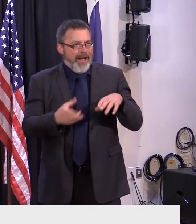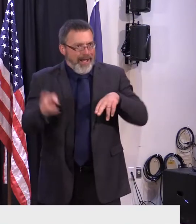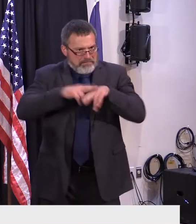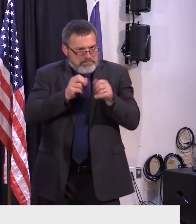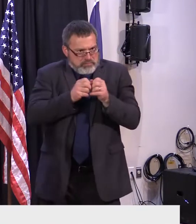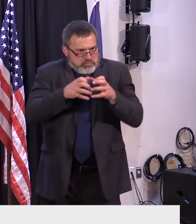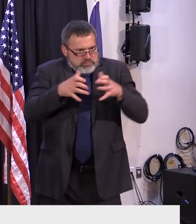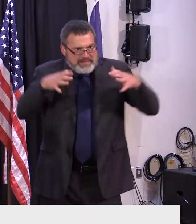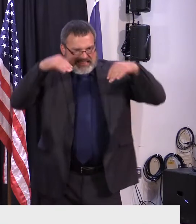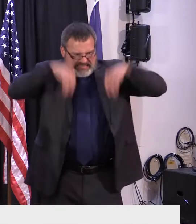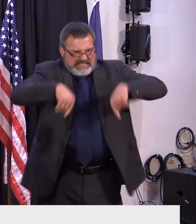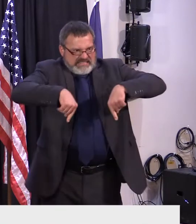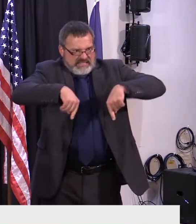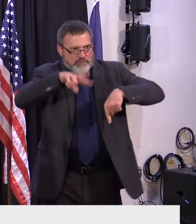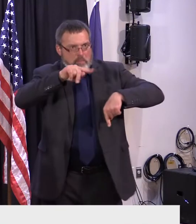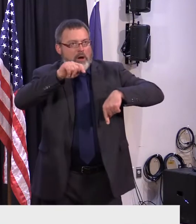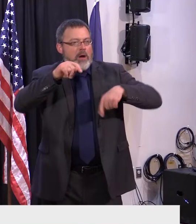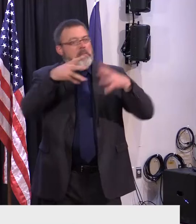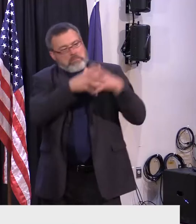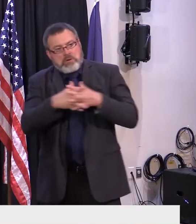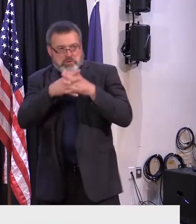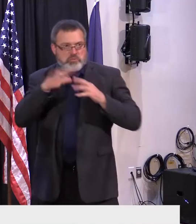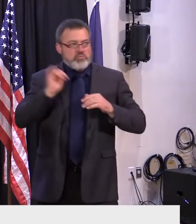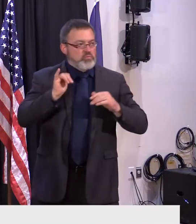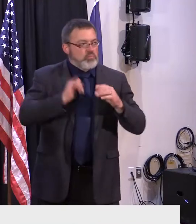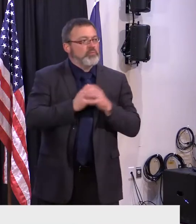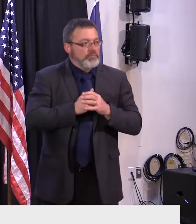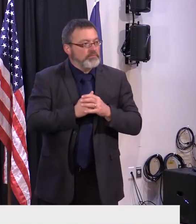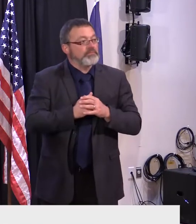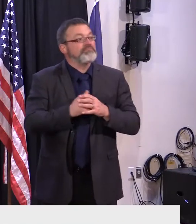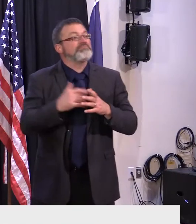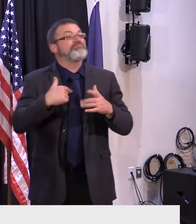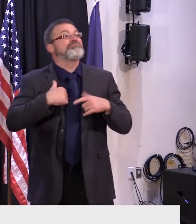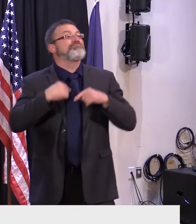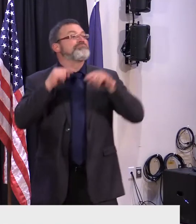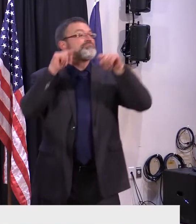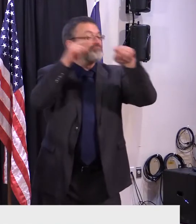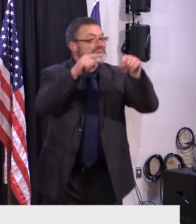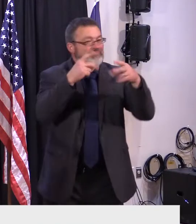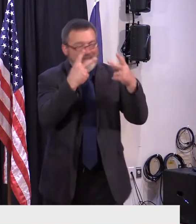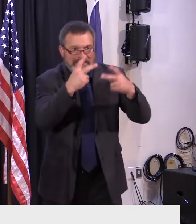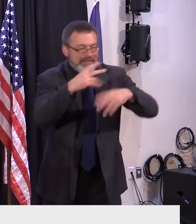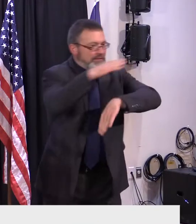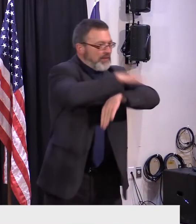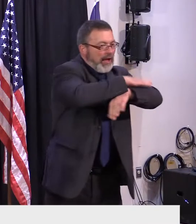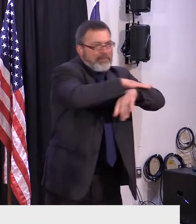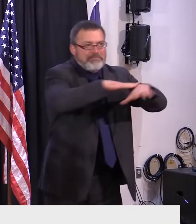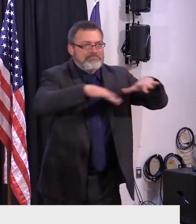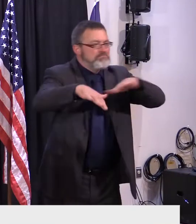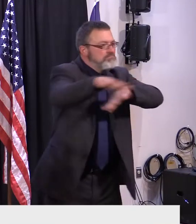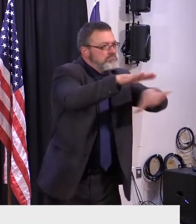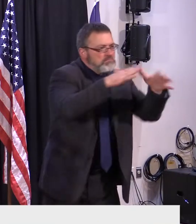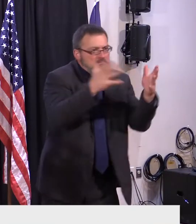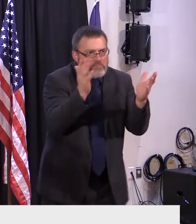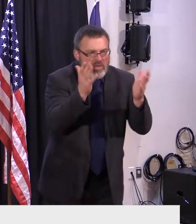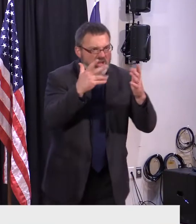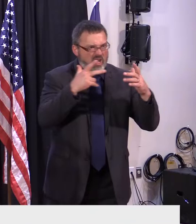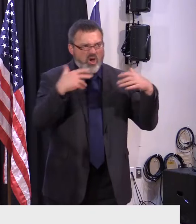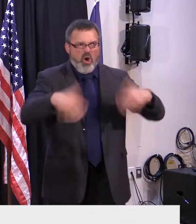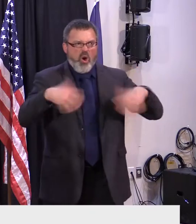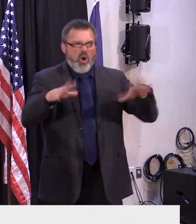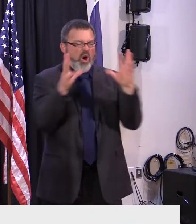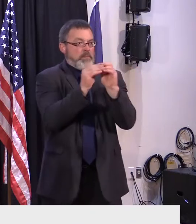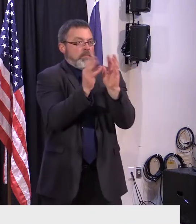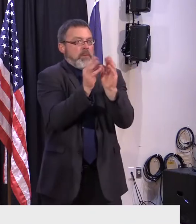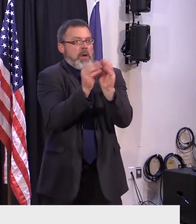had an opportunity to visit the trade floor at the Aerospace Innovation Forum and conduct some meetings on-site and helped support